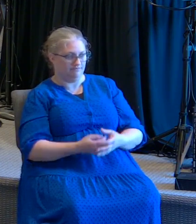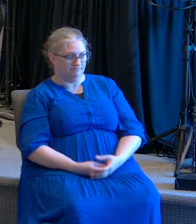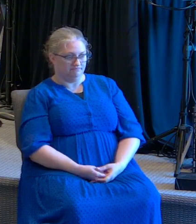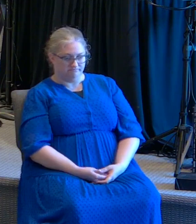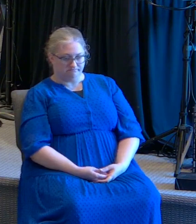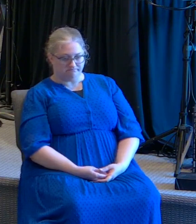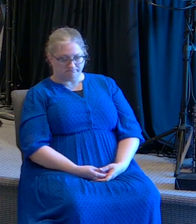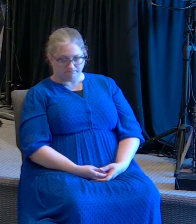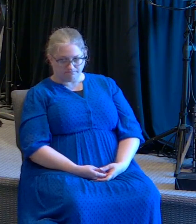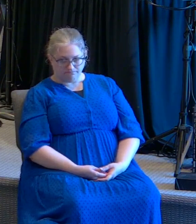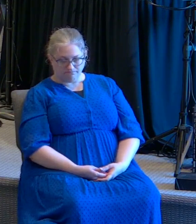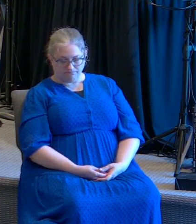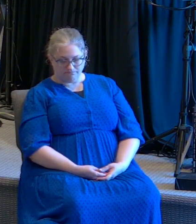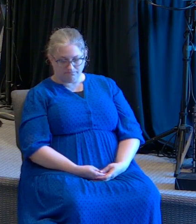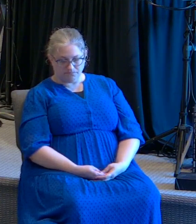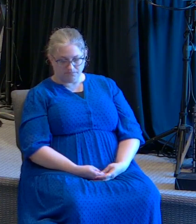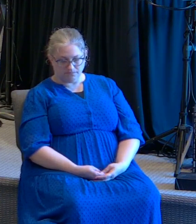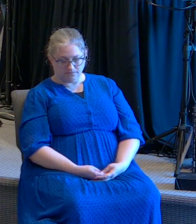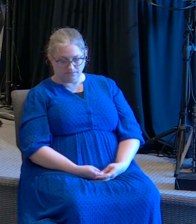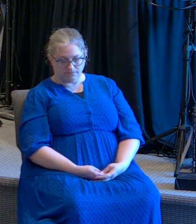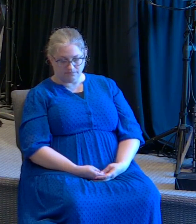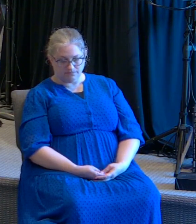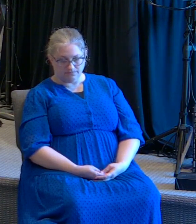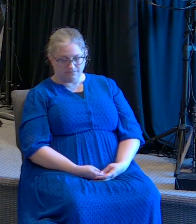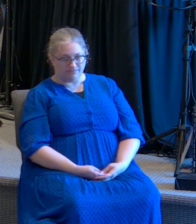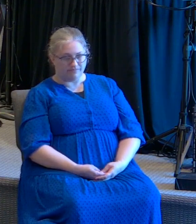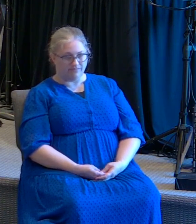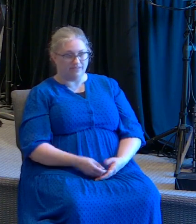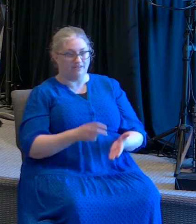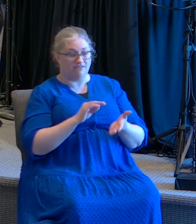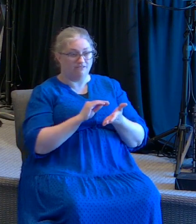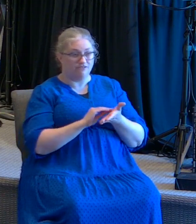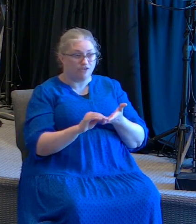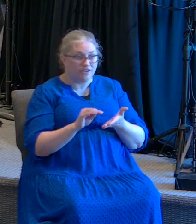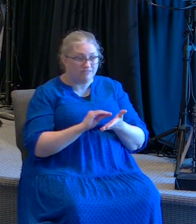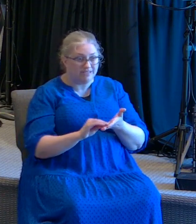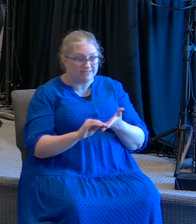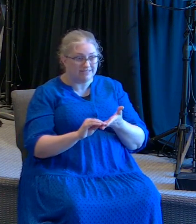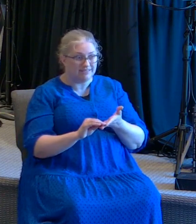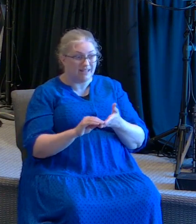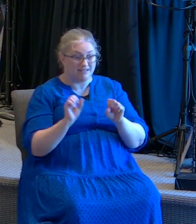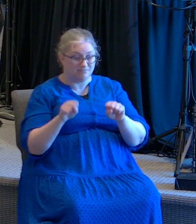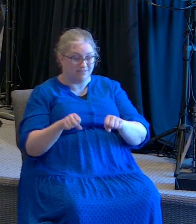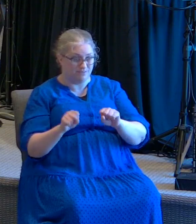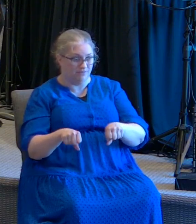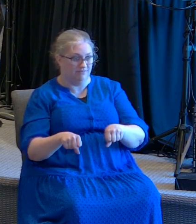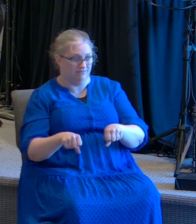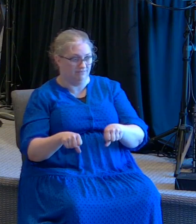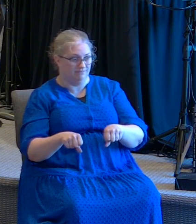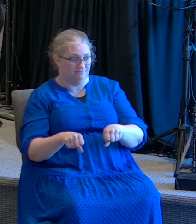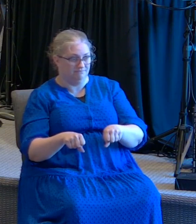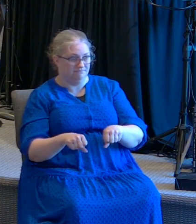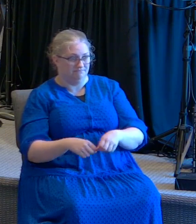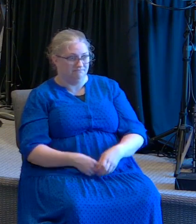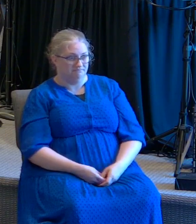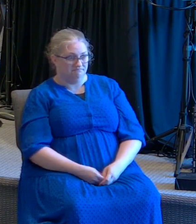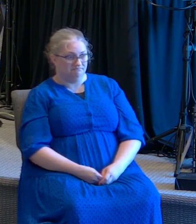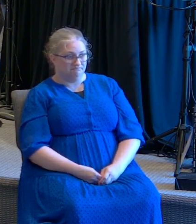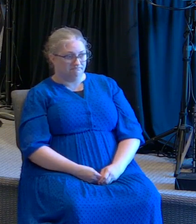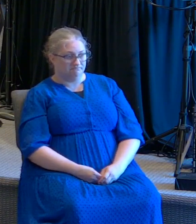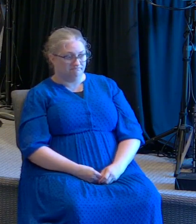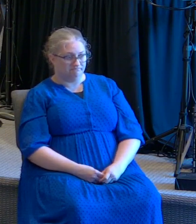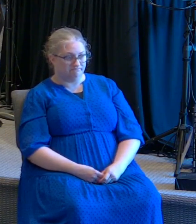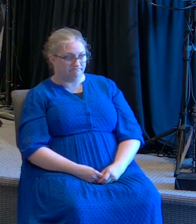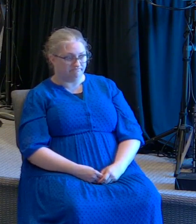pecados al alcance de todos. Forgiveness was in reach. El perdón de pecados